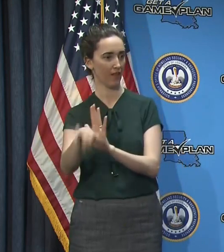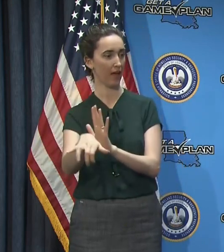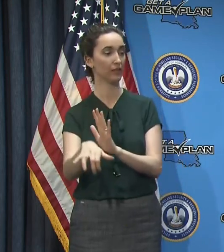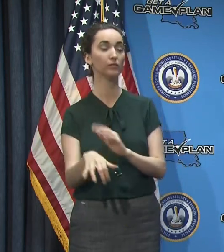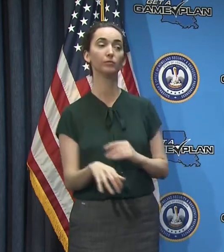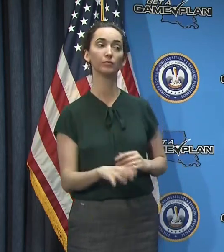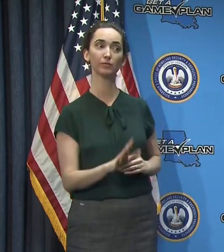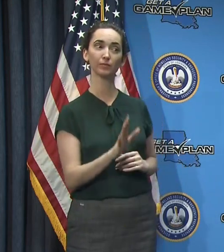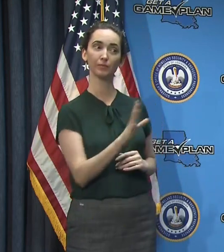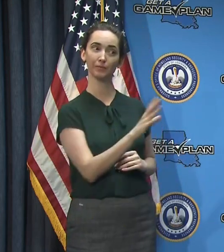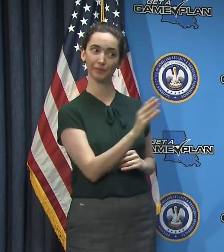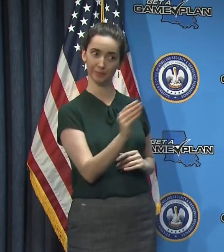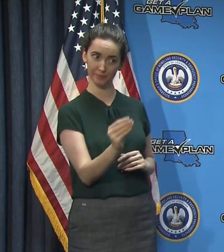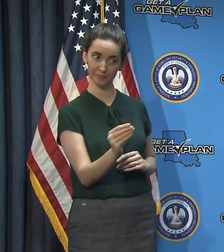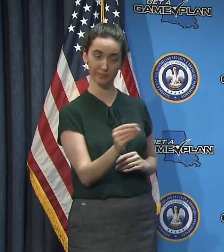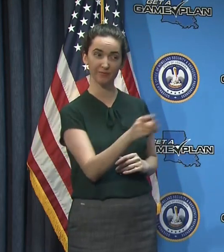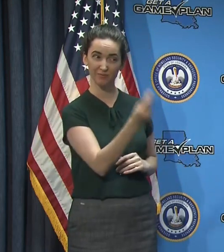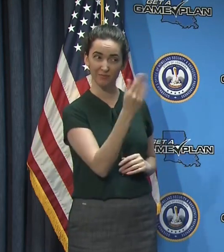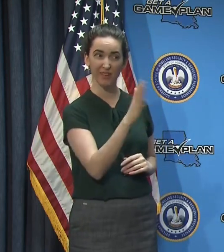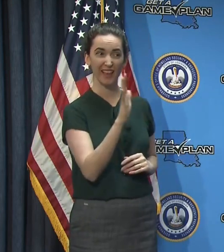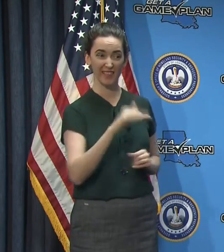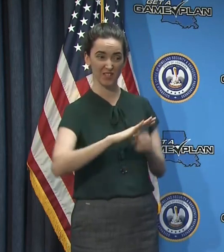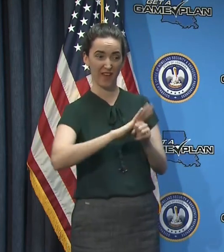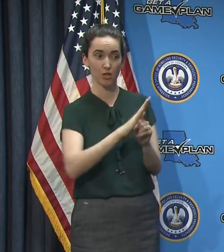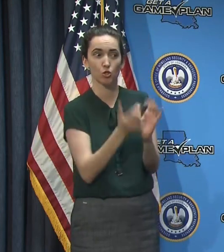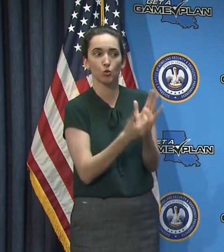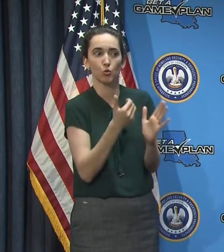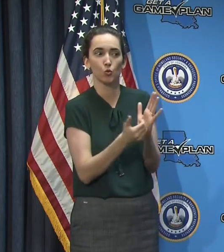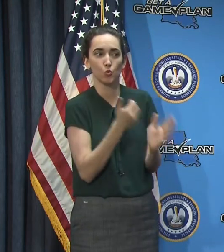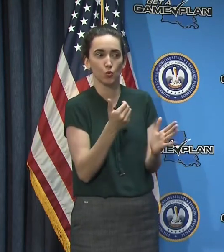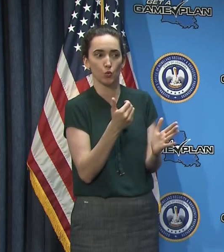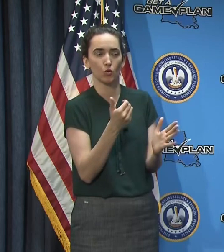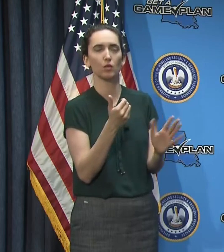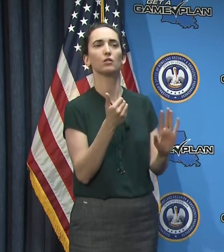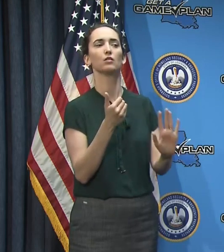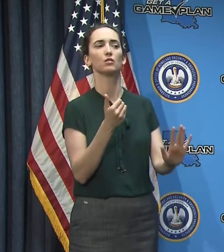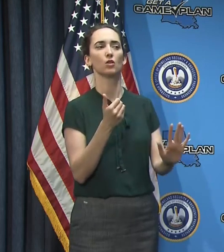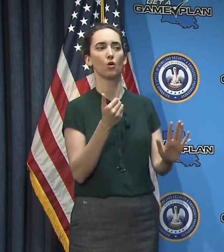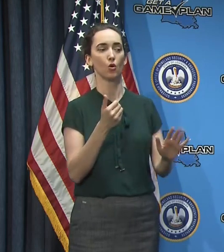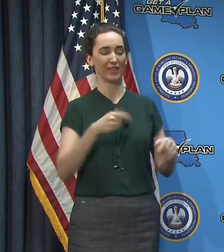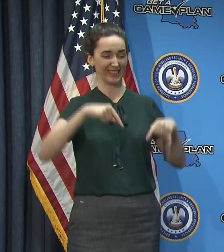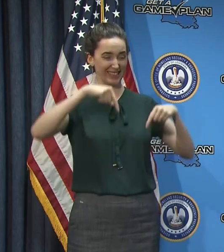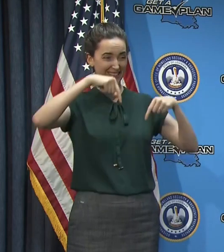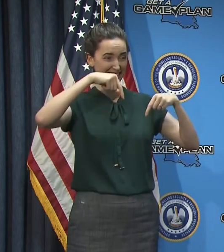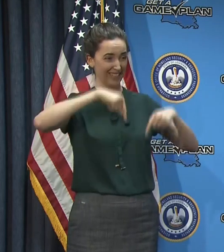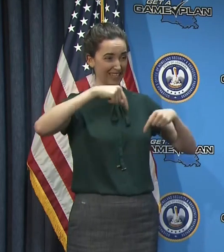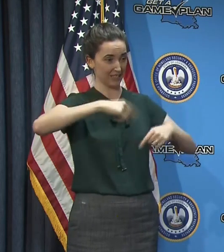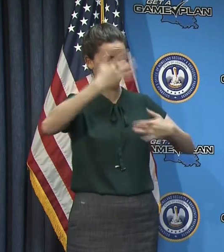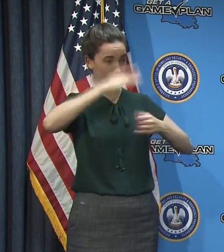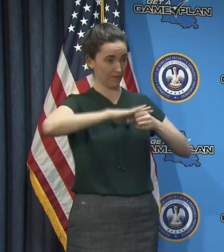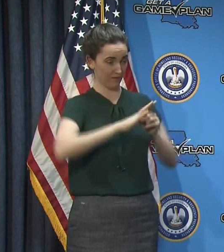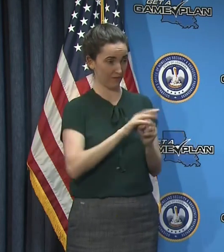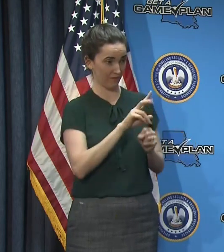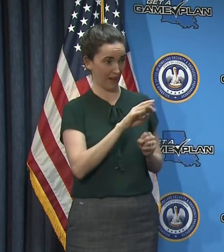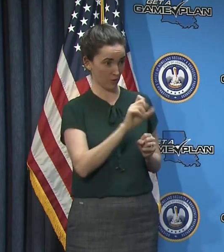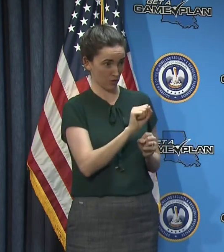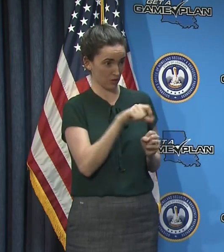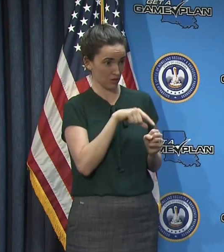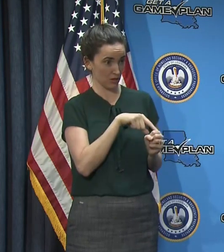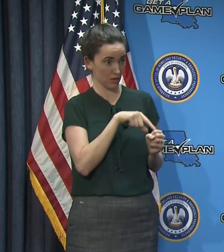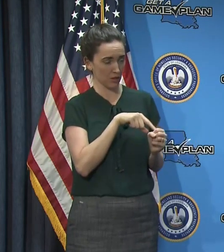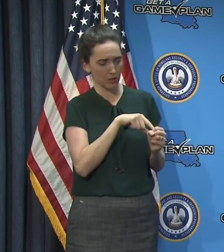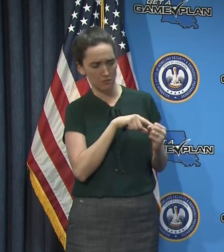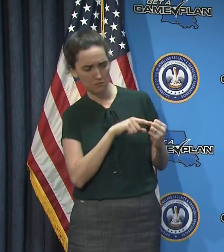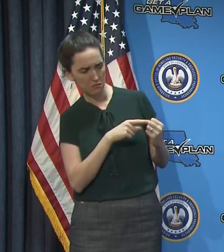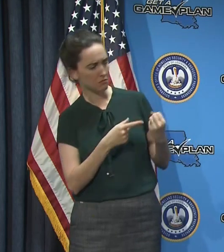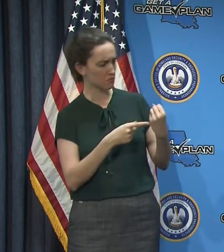know, uh, because this is a novel coronavirus, exactly what that means in the context of this particular, uh, uh, coronavirus that